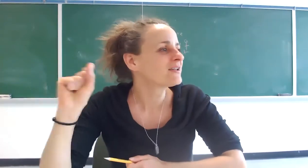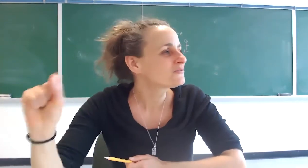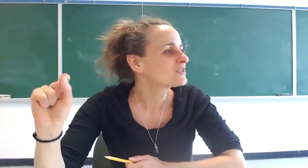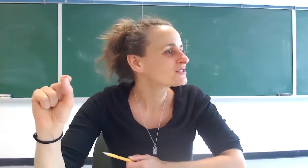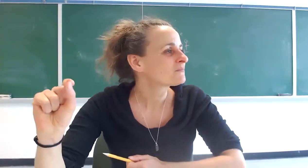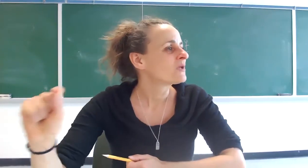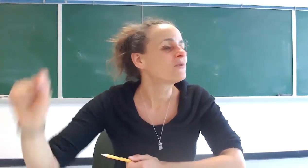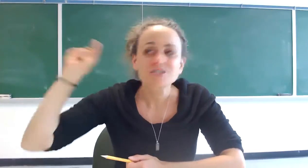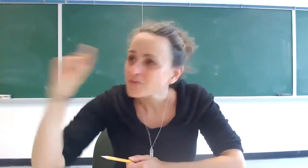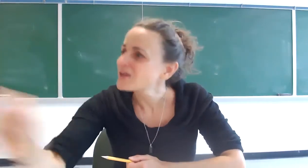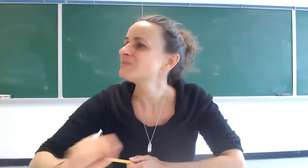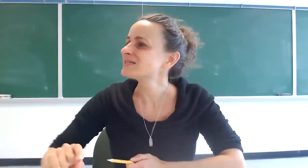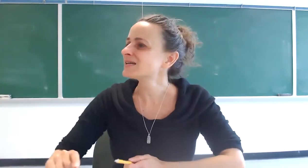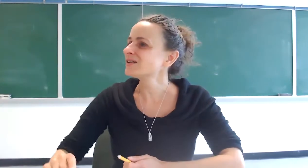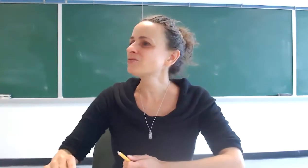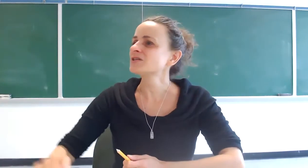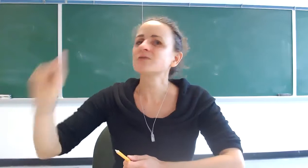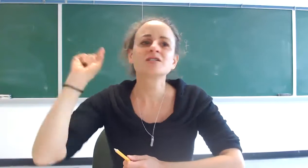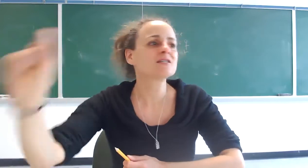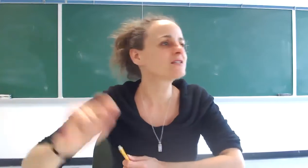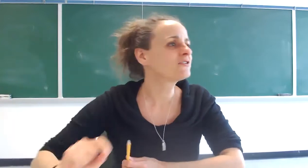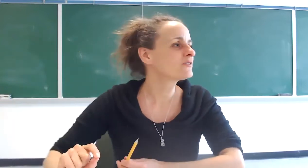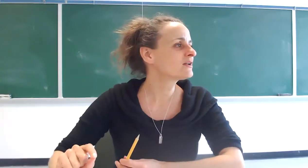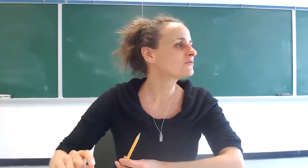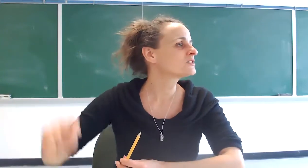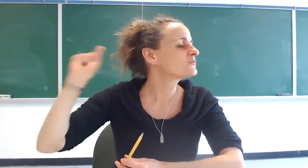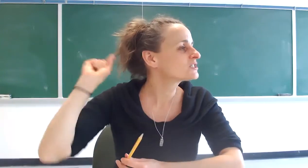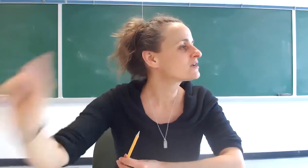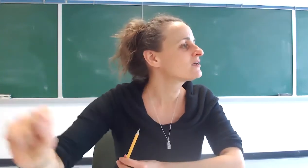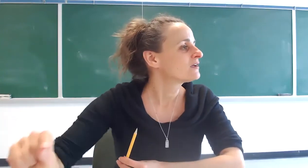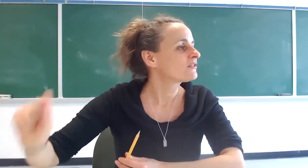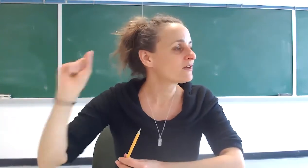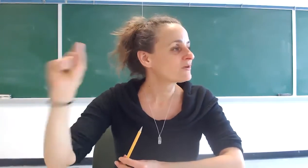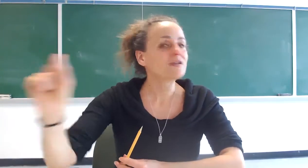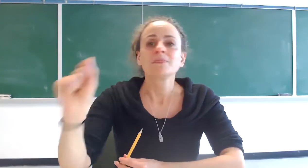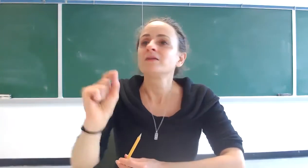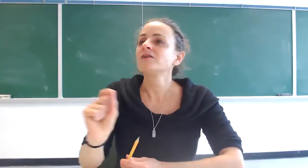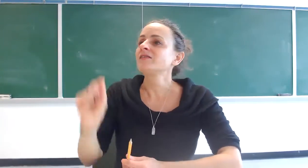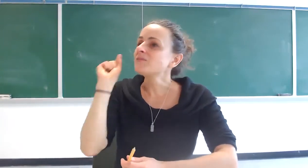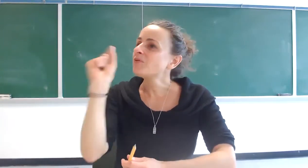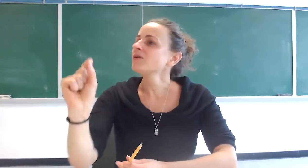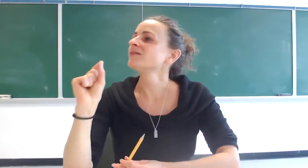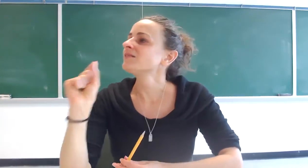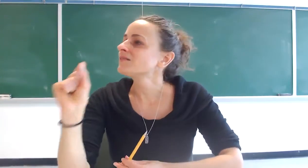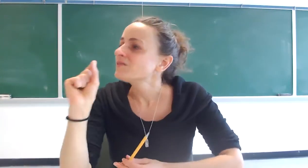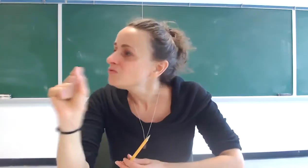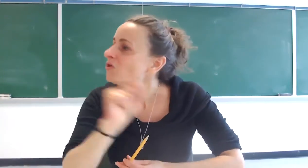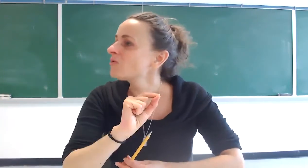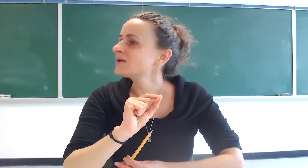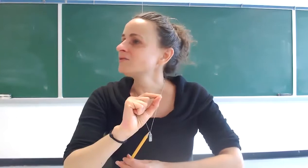reach which the rapist cannot reach which the assaulter cannot reach which the right there's that point that no one can